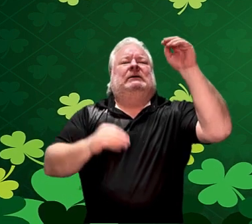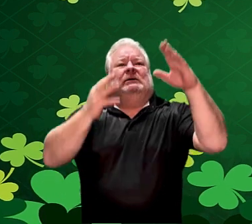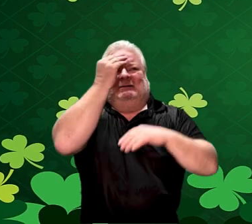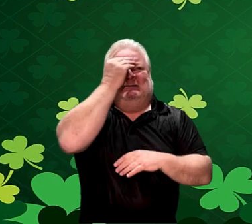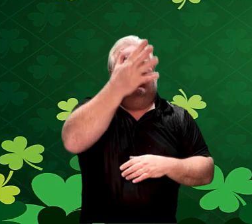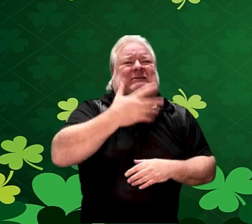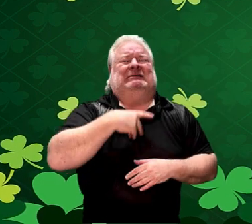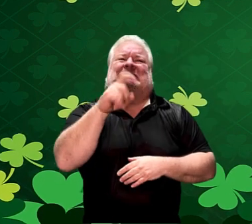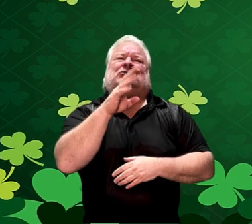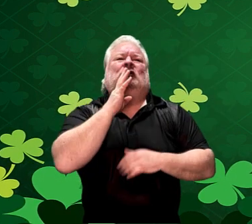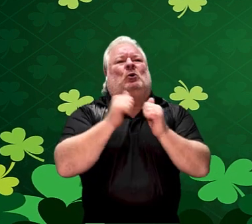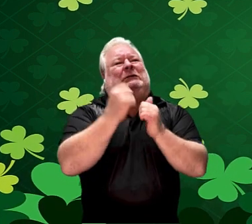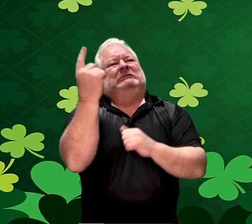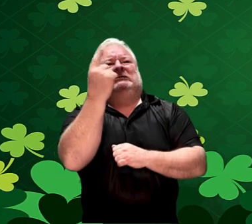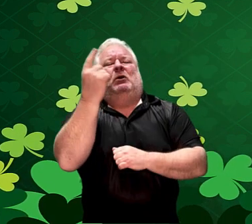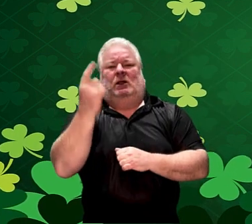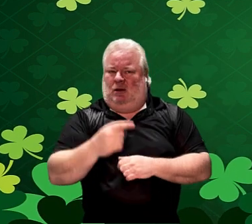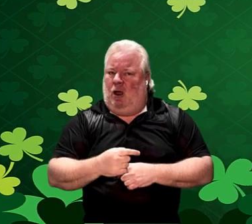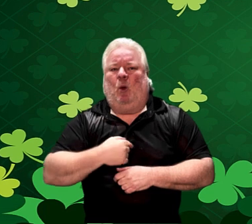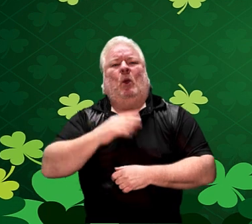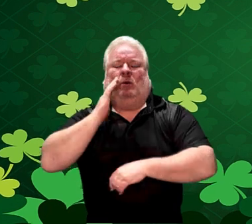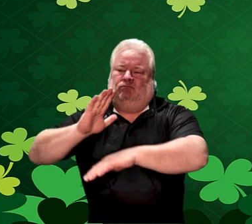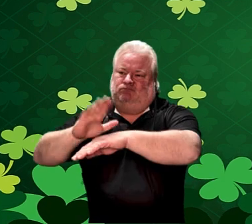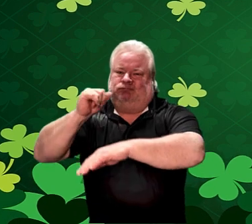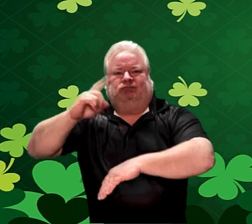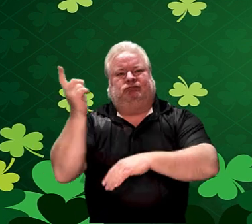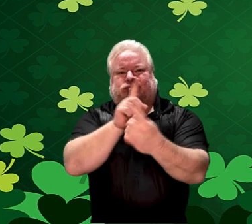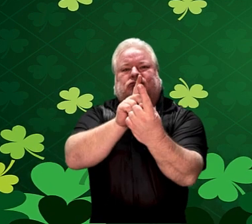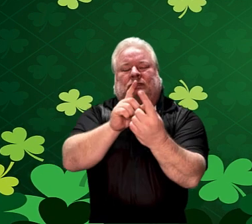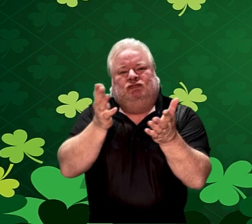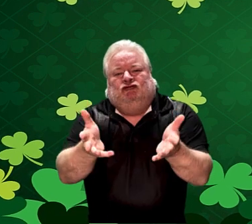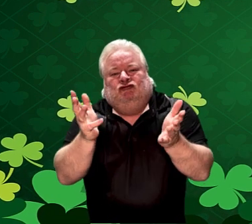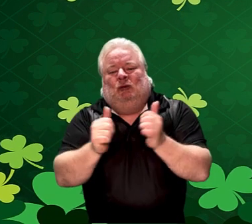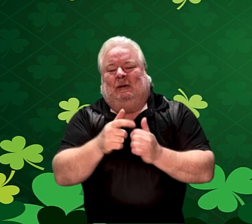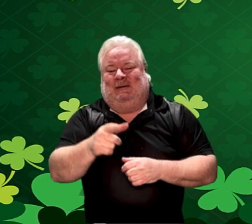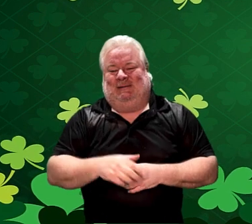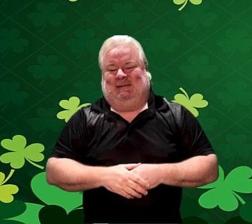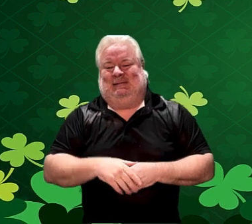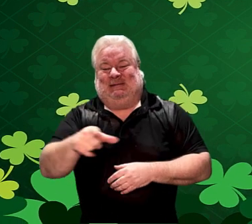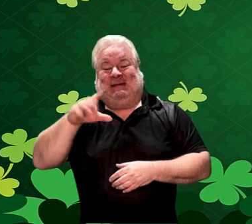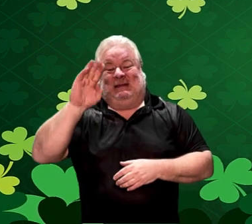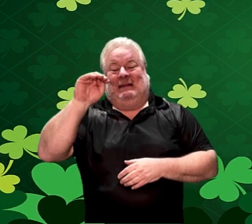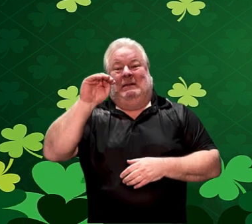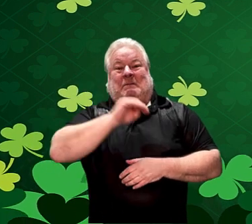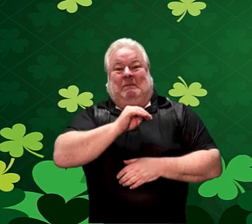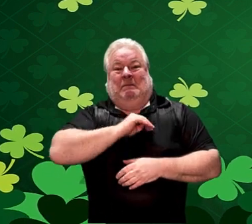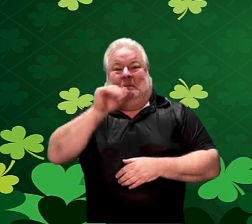your hand that your teacher know. And we will make sure that you have someone to talk with. Now you'll notice that Matias